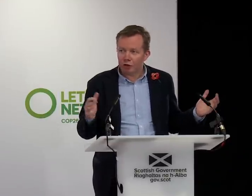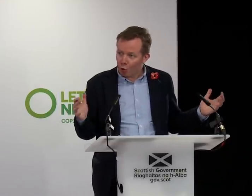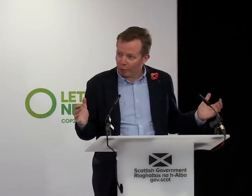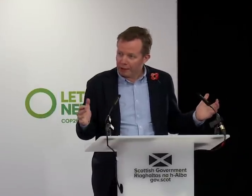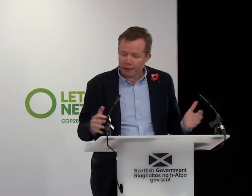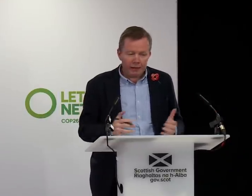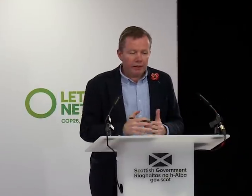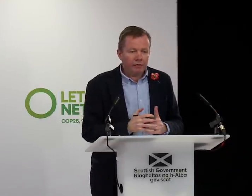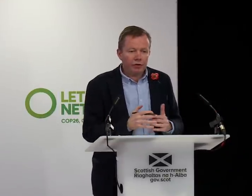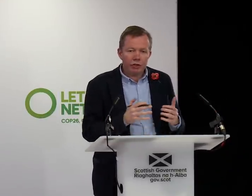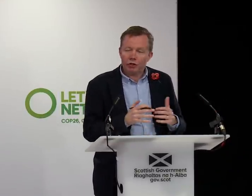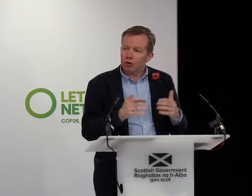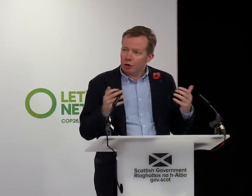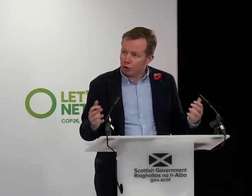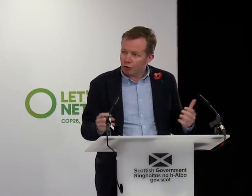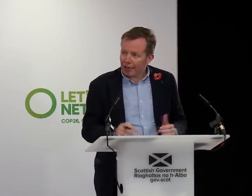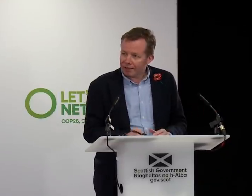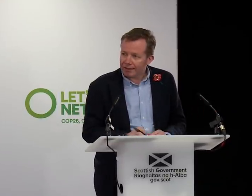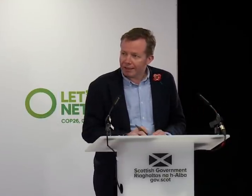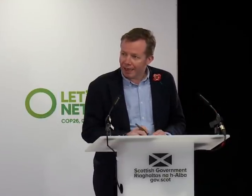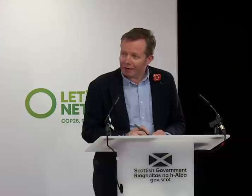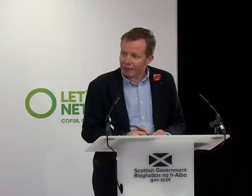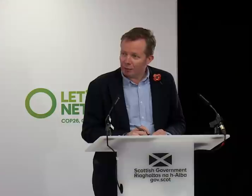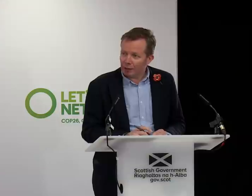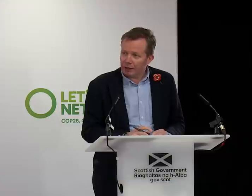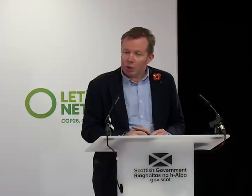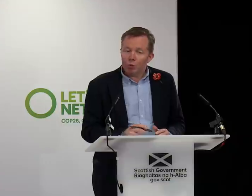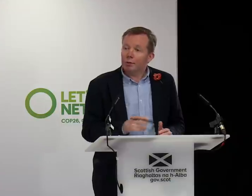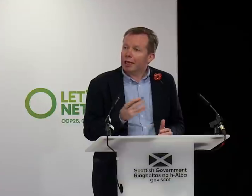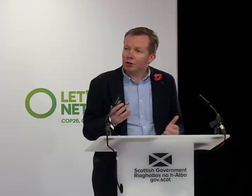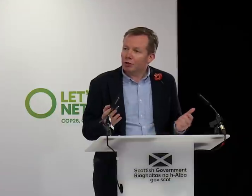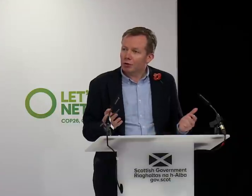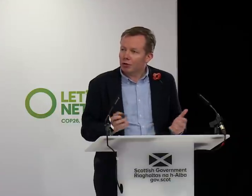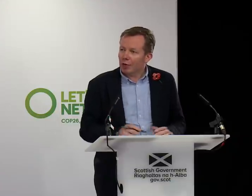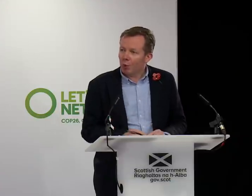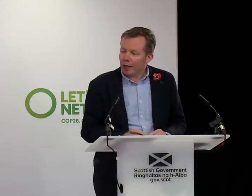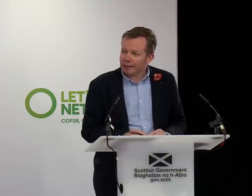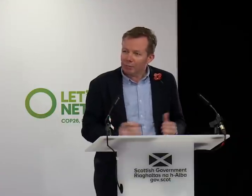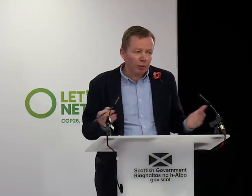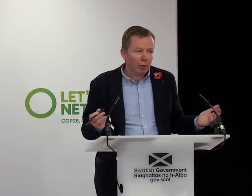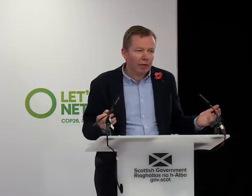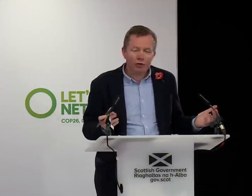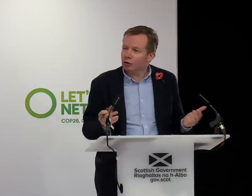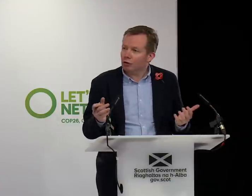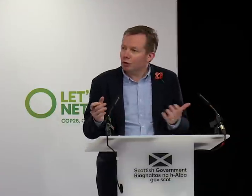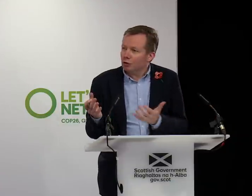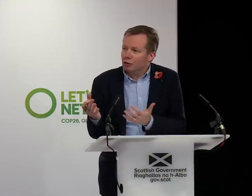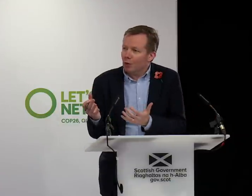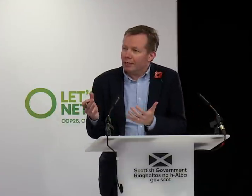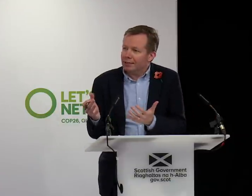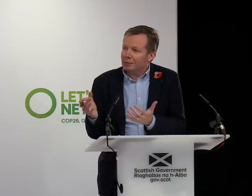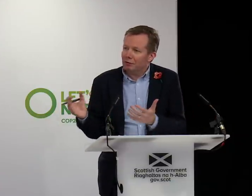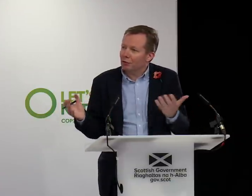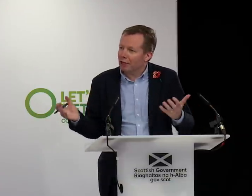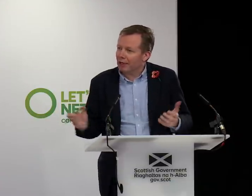The NHS is open. The facilities you are used to accessing are available. We would ask you to use them wisely, but we would ask you to use